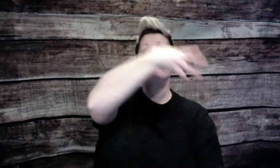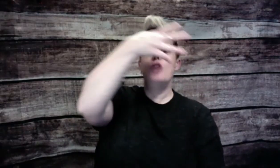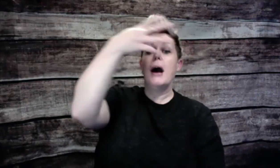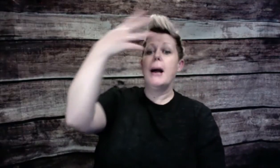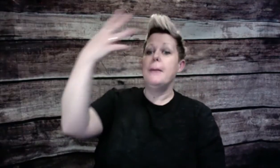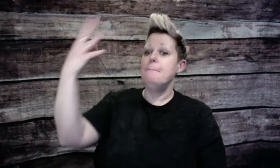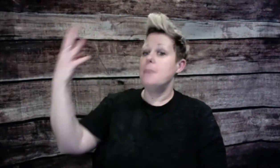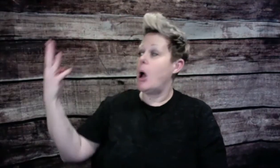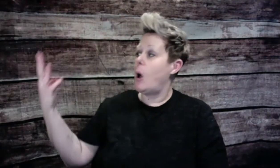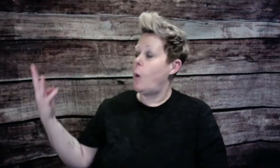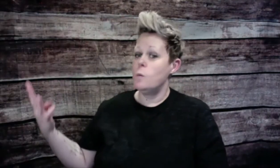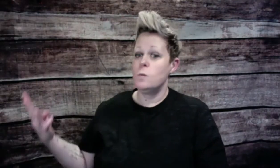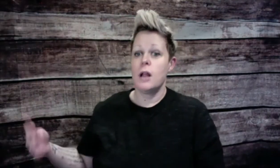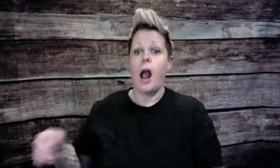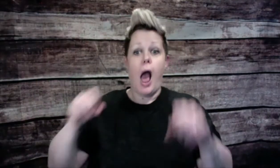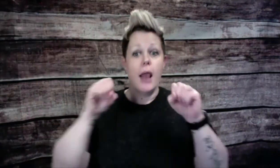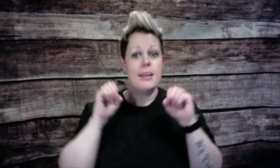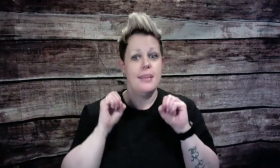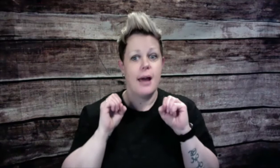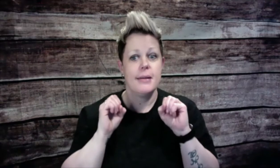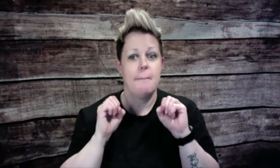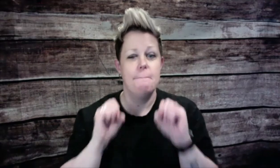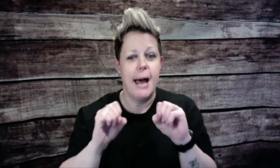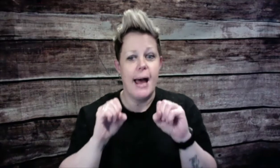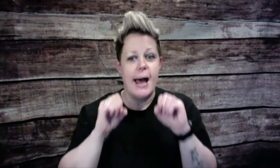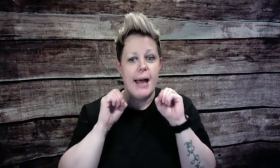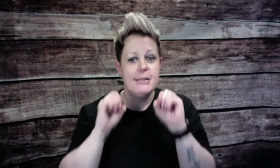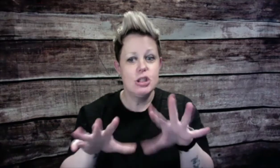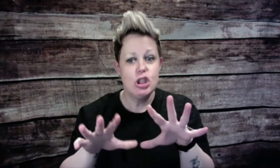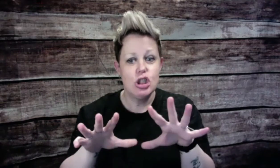Rainbows are like magic.